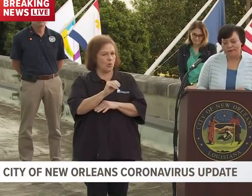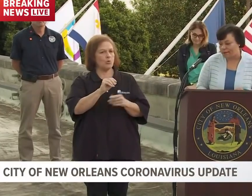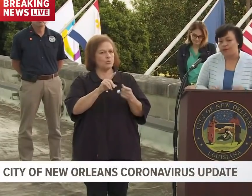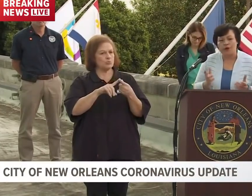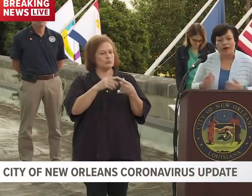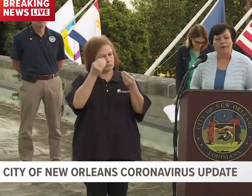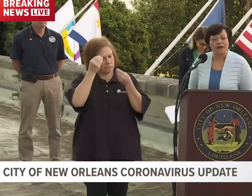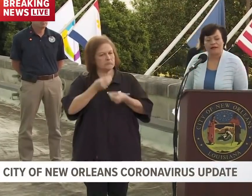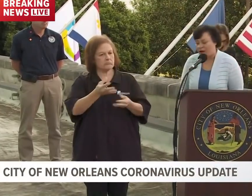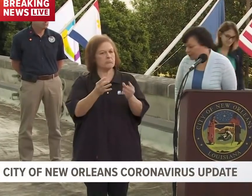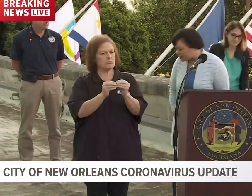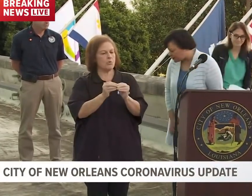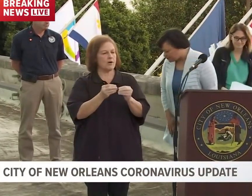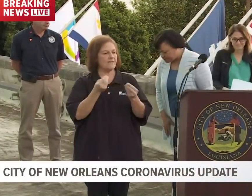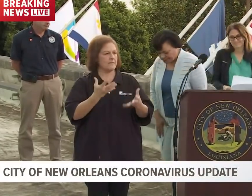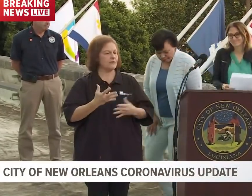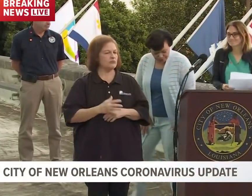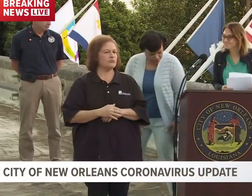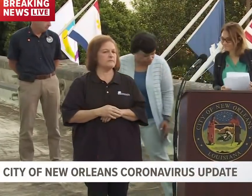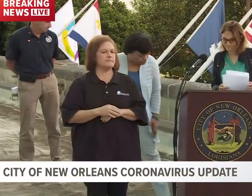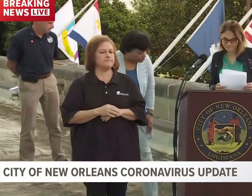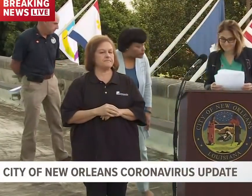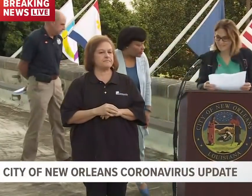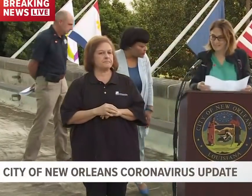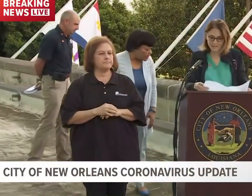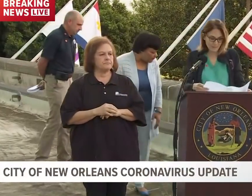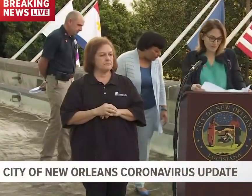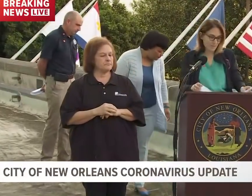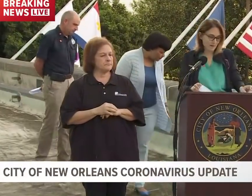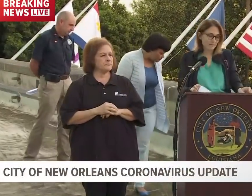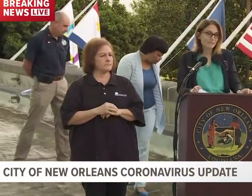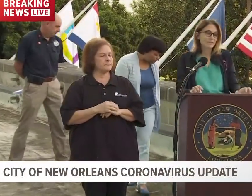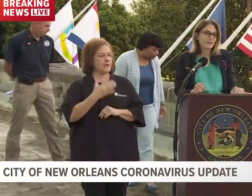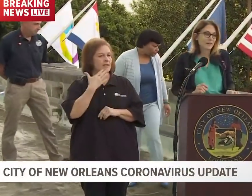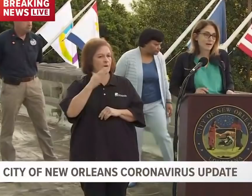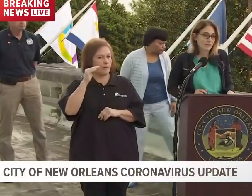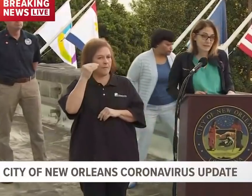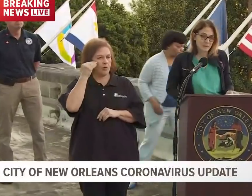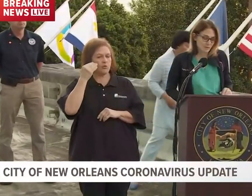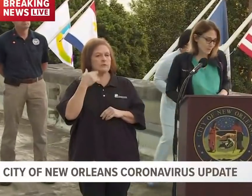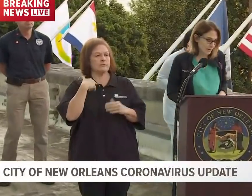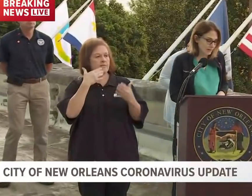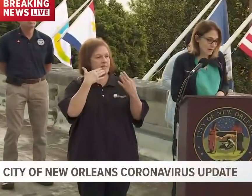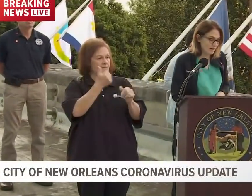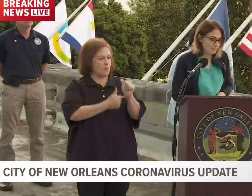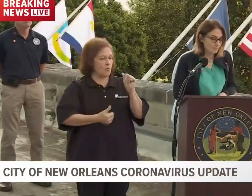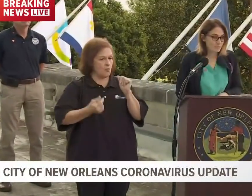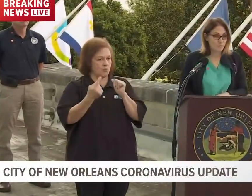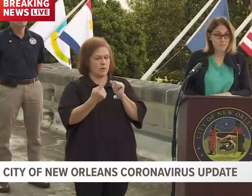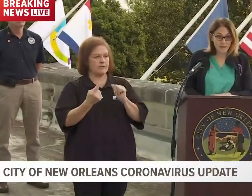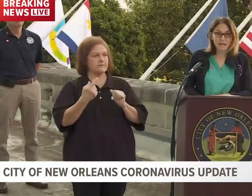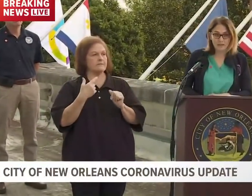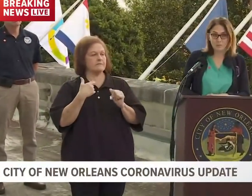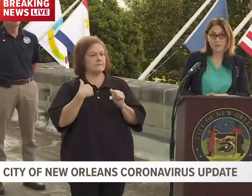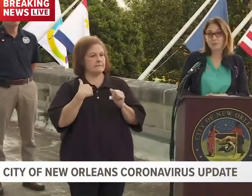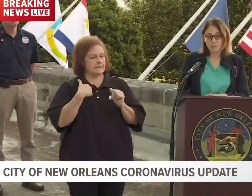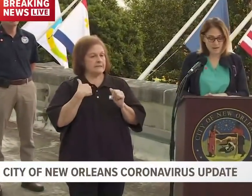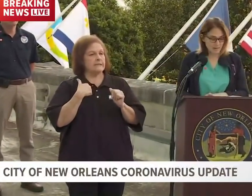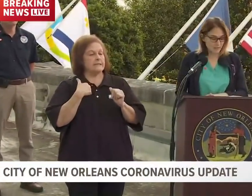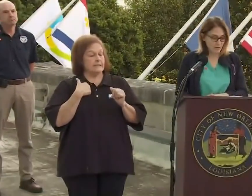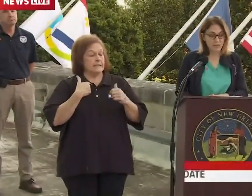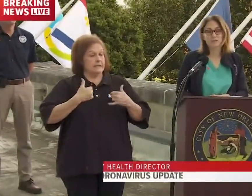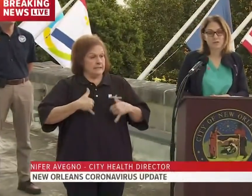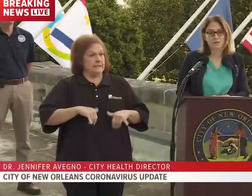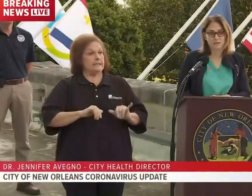throughout the press conference. Thank you Madam Mayor. Thank you everyone. I am remain, we